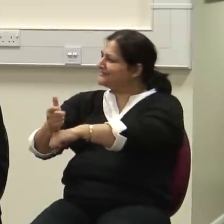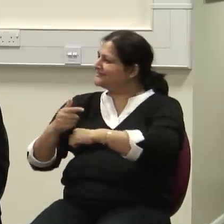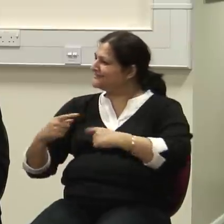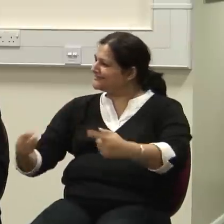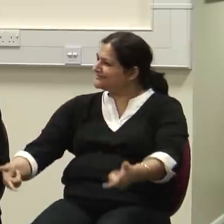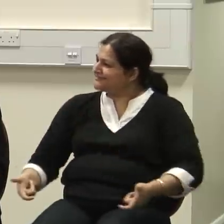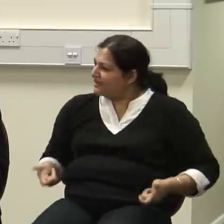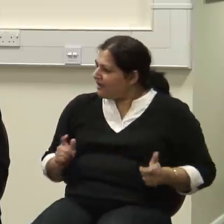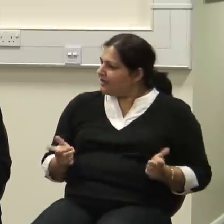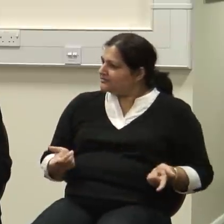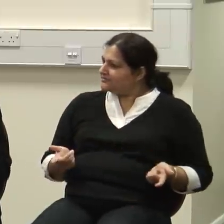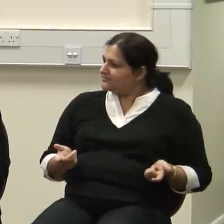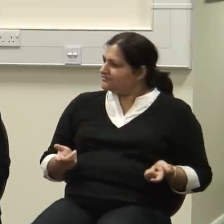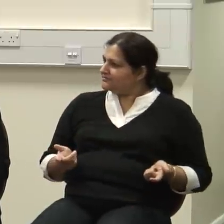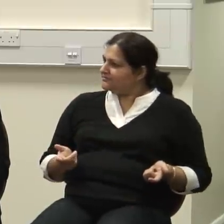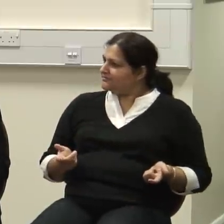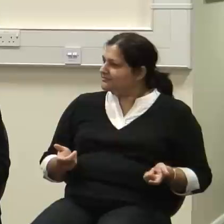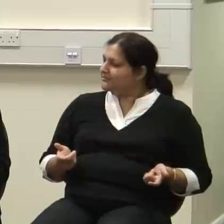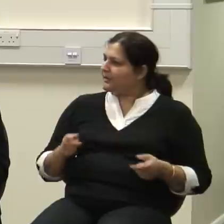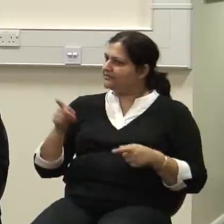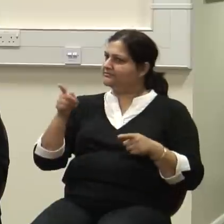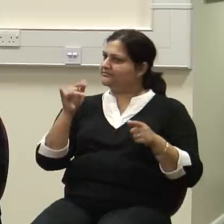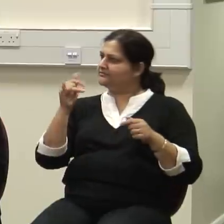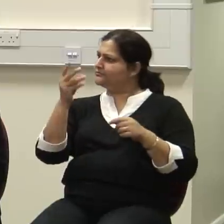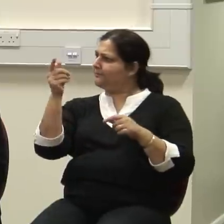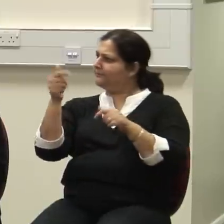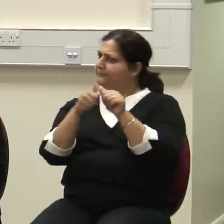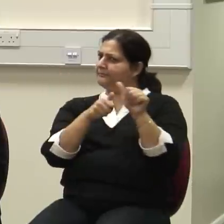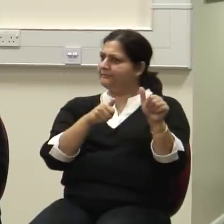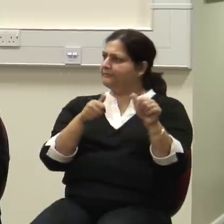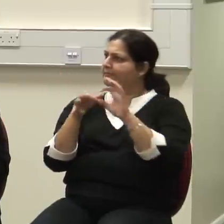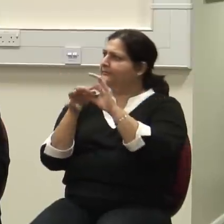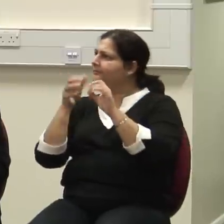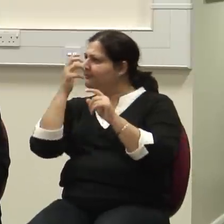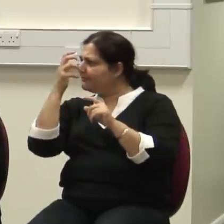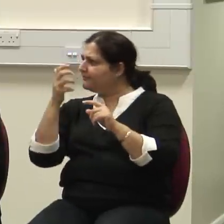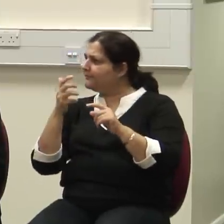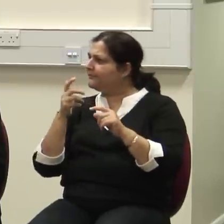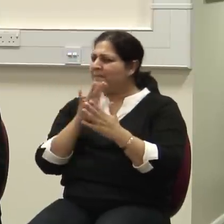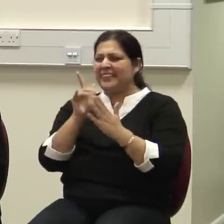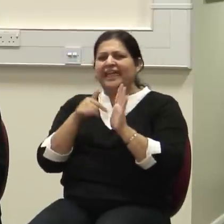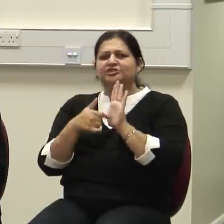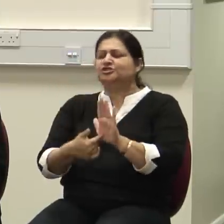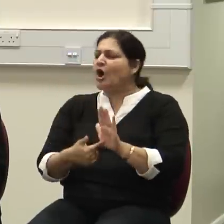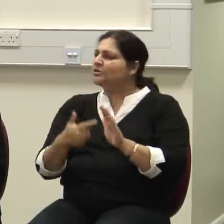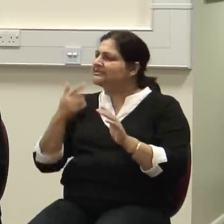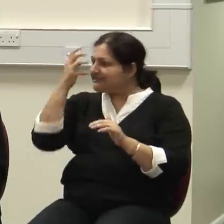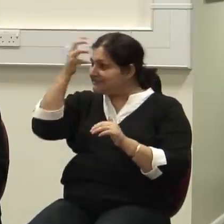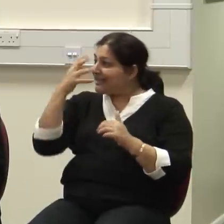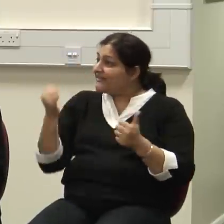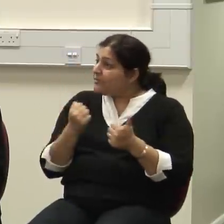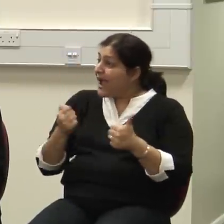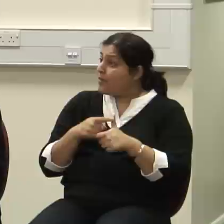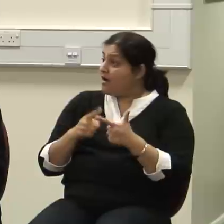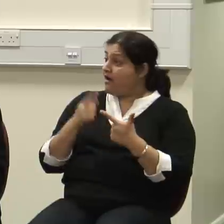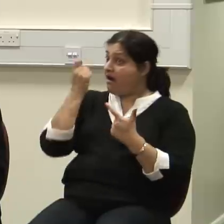So there are these, but this again illustrates the power of the state, the power of ideas, and of